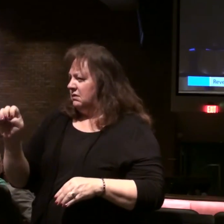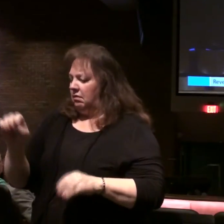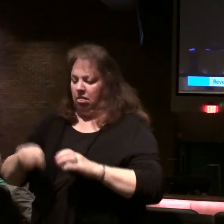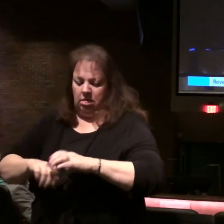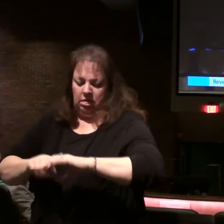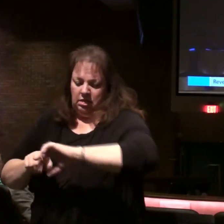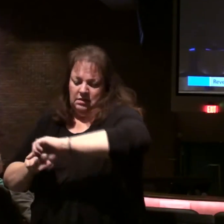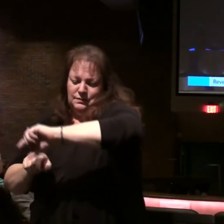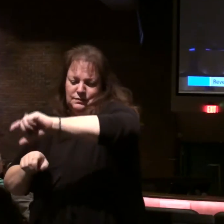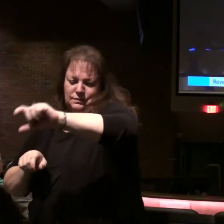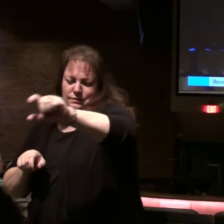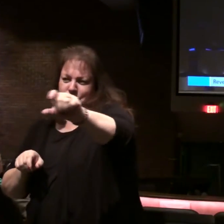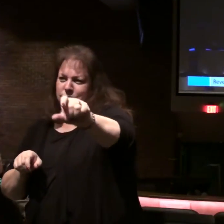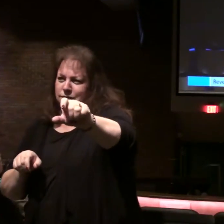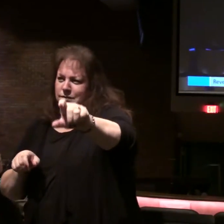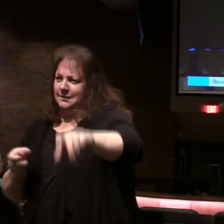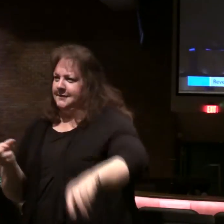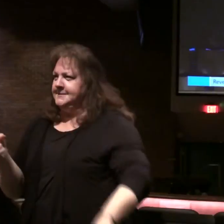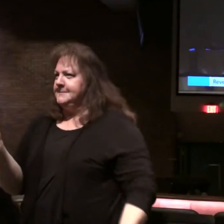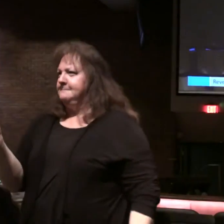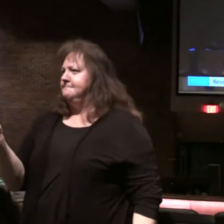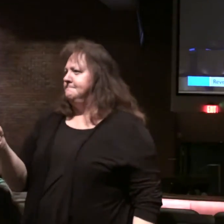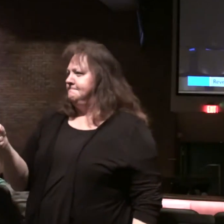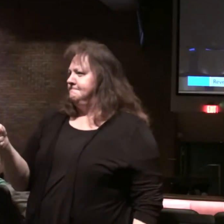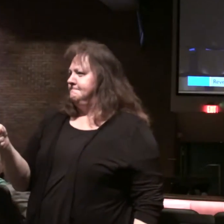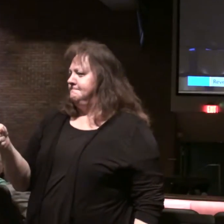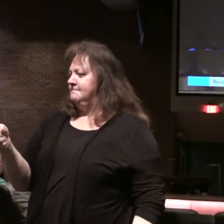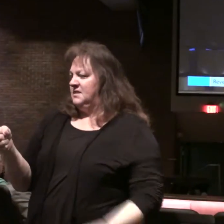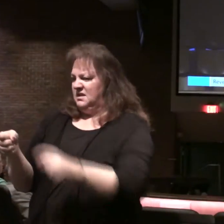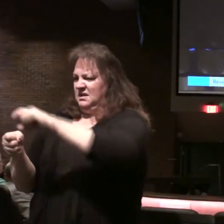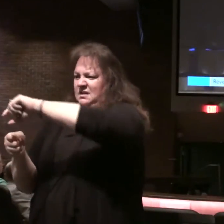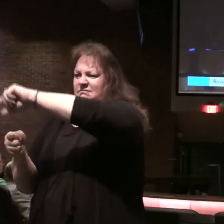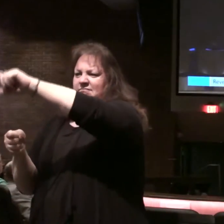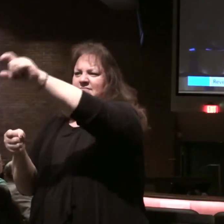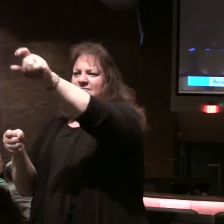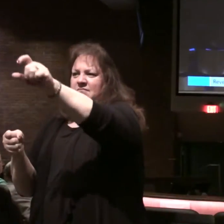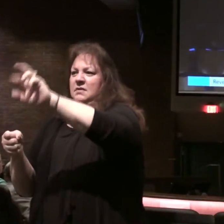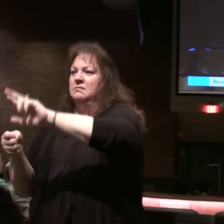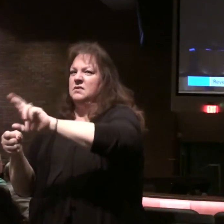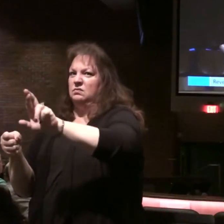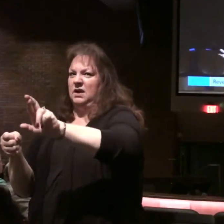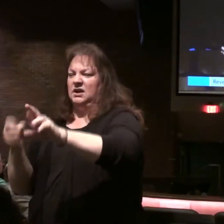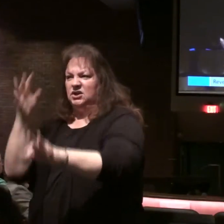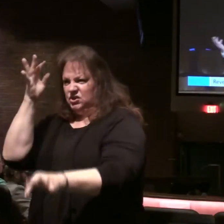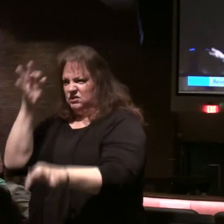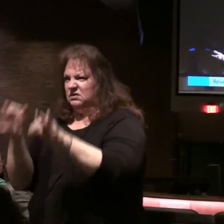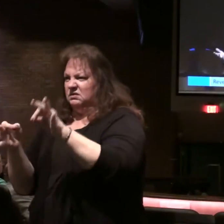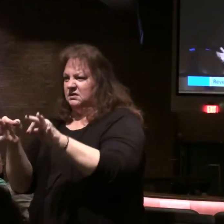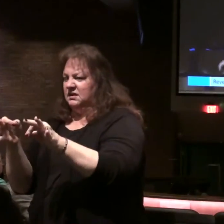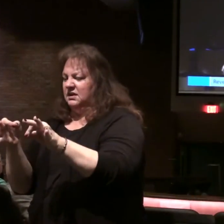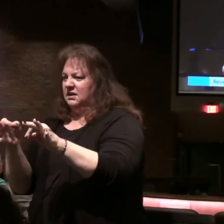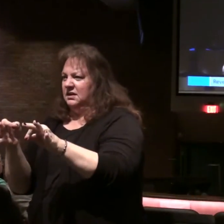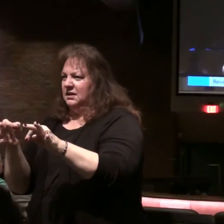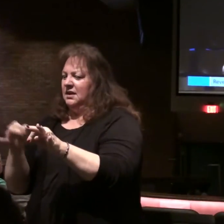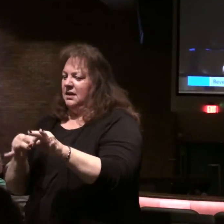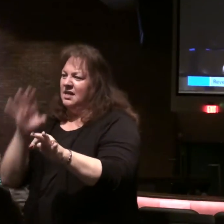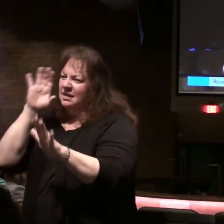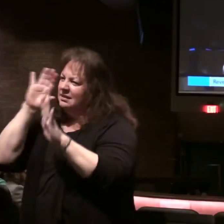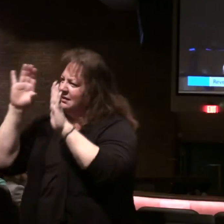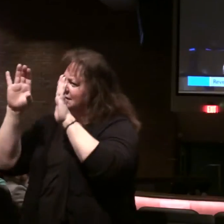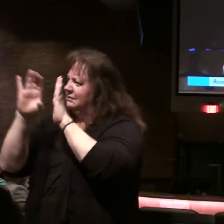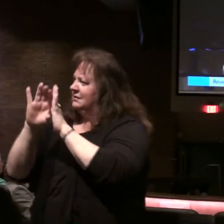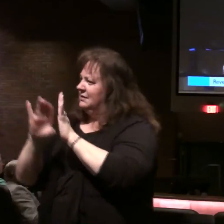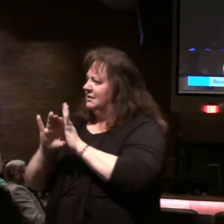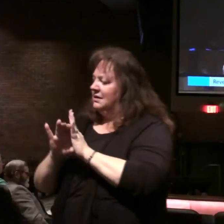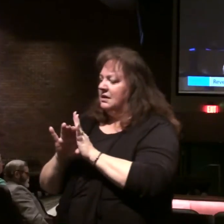picture of the sharp sickle is ready for judgment. We picked up some of these biblical images,